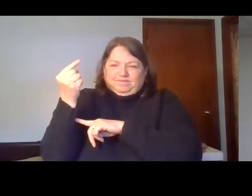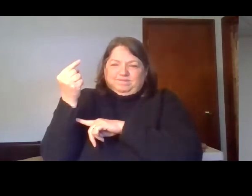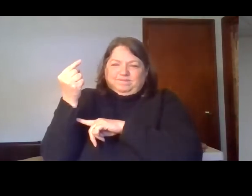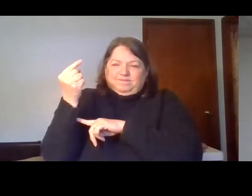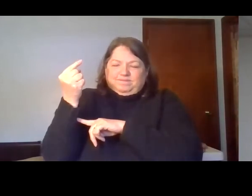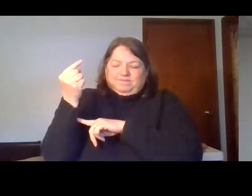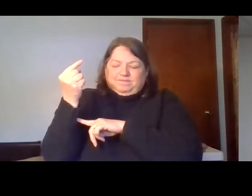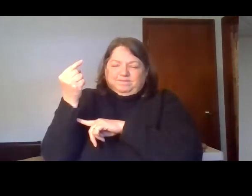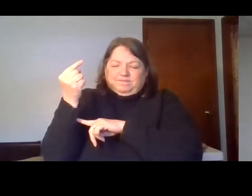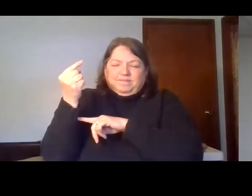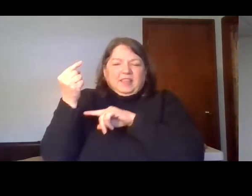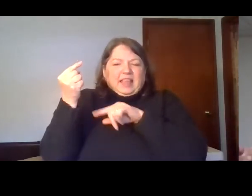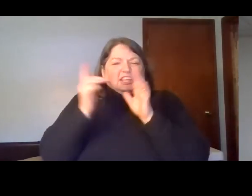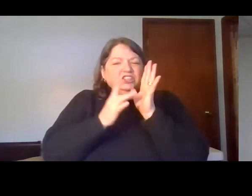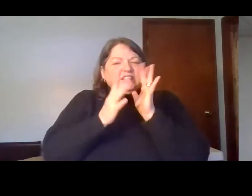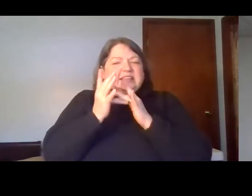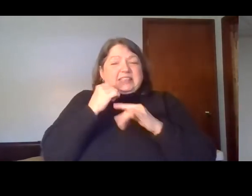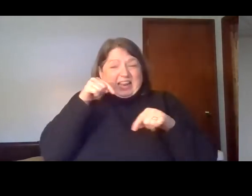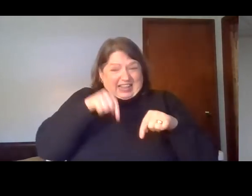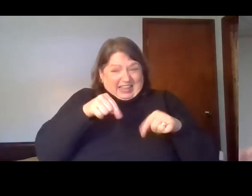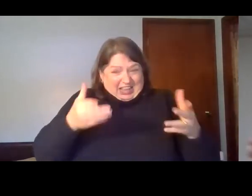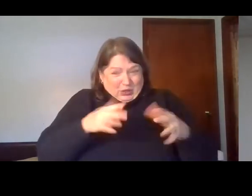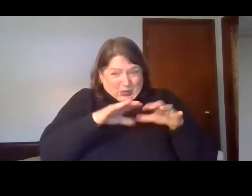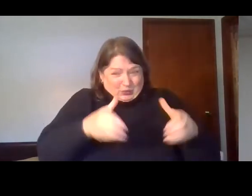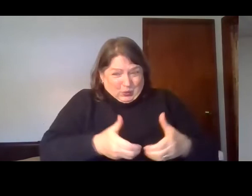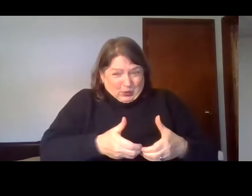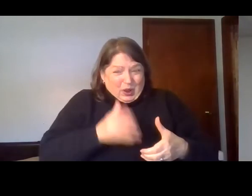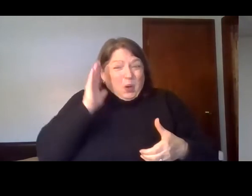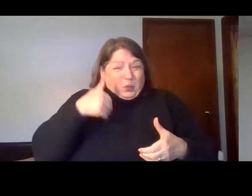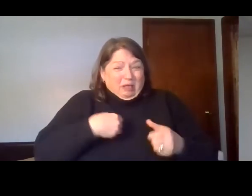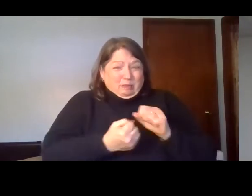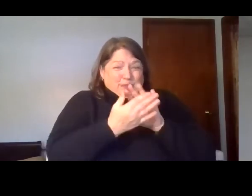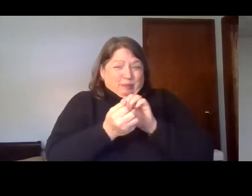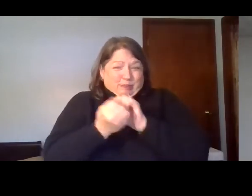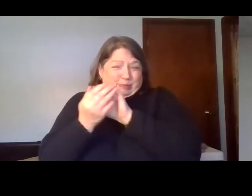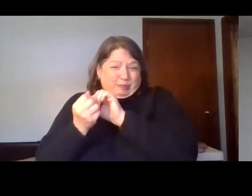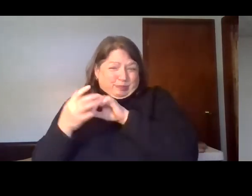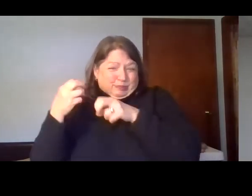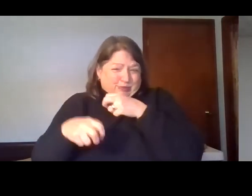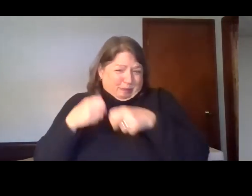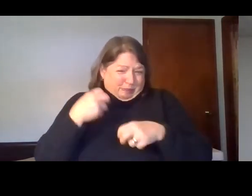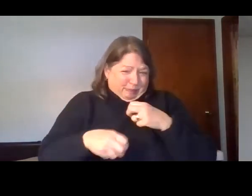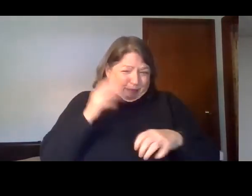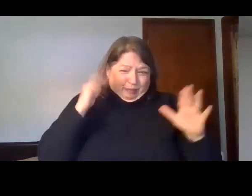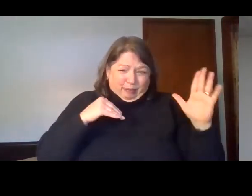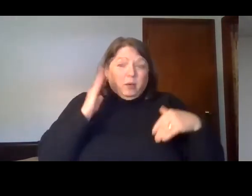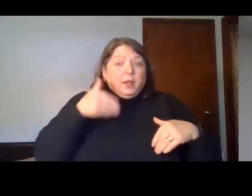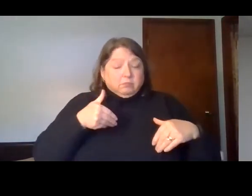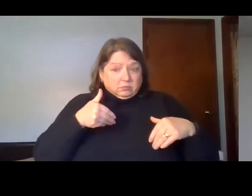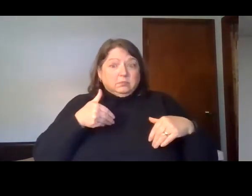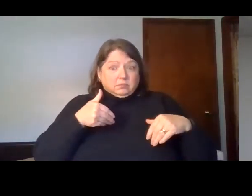said in this world, in this life, we're going to have trouble. We're going to have difficulty, but be of good cheer because he himself